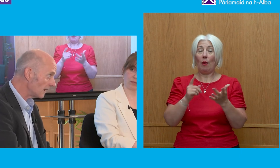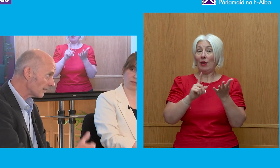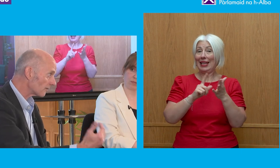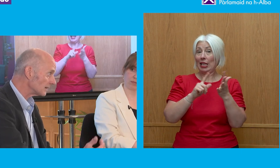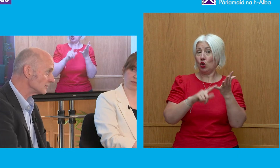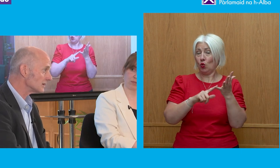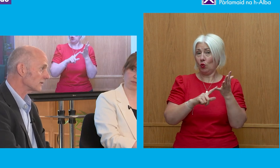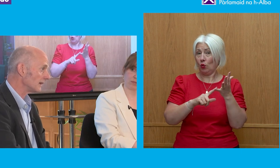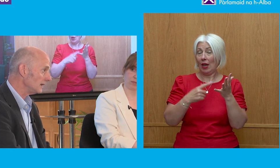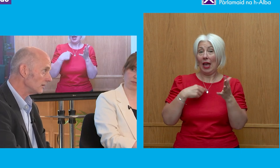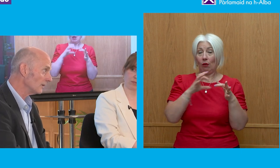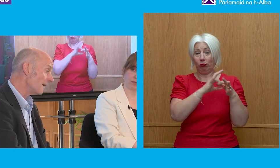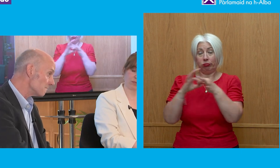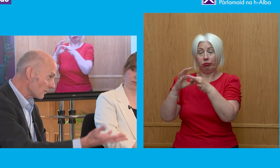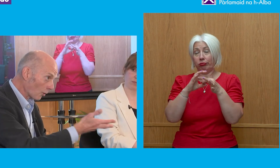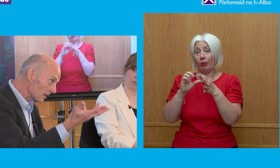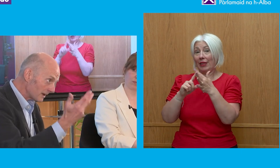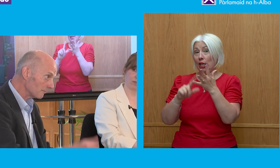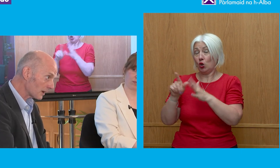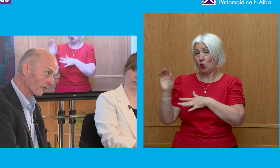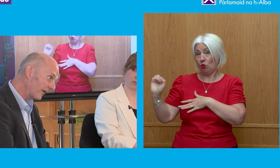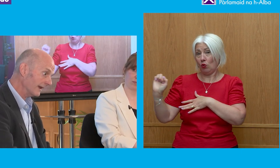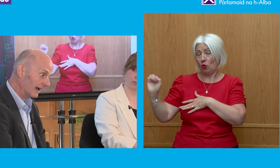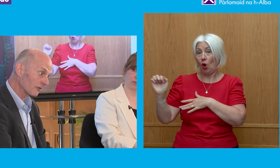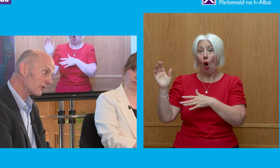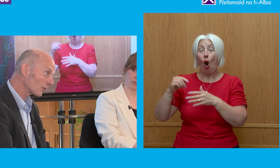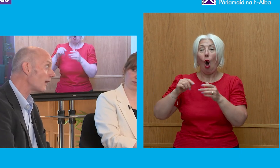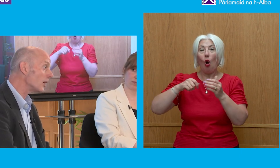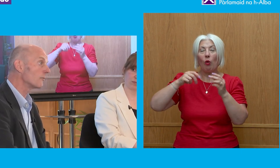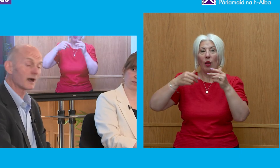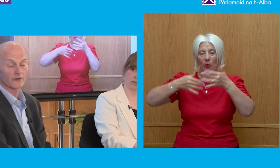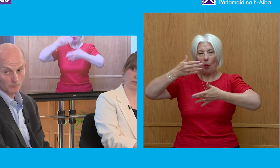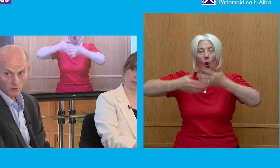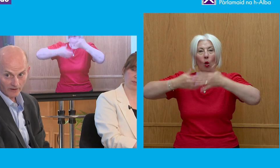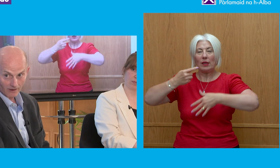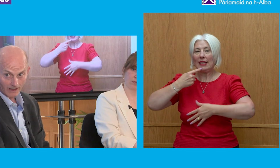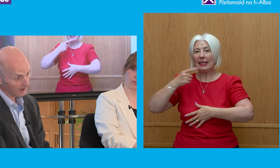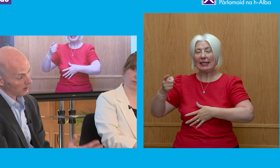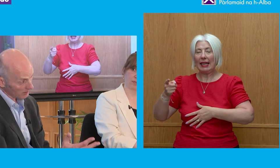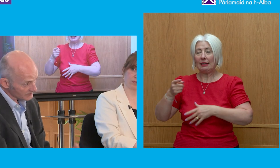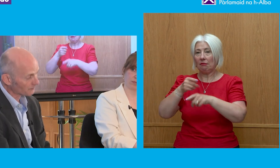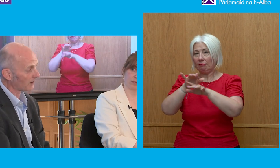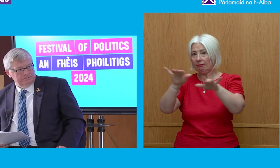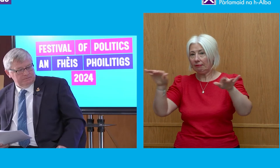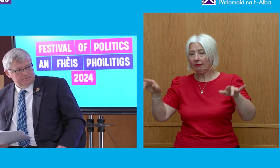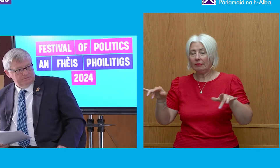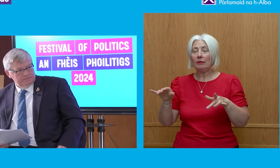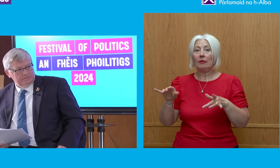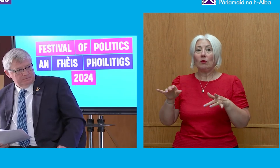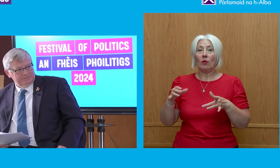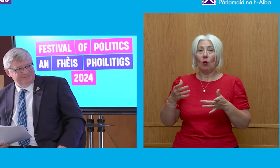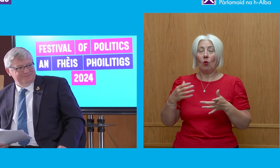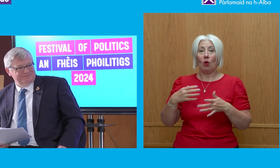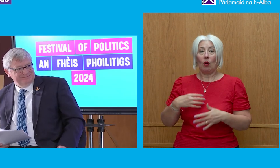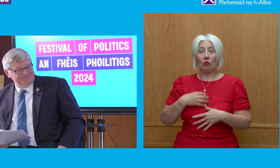and our relationship with the EU. All the opinion polls say now that there's quite a lot of buyer's remorse out there, unsurprisingly, because